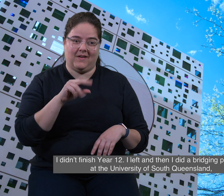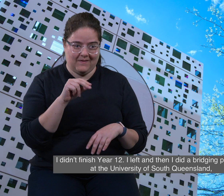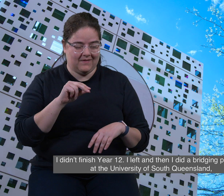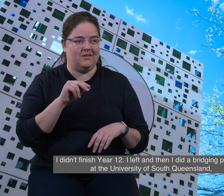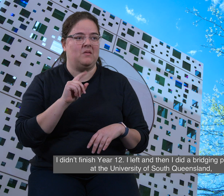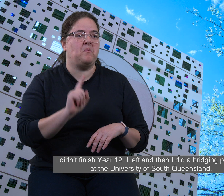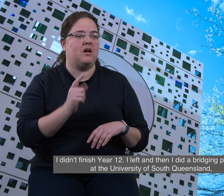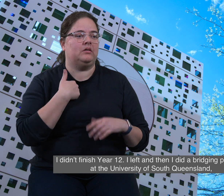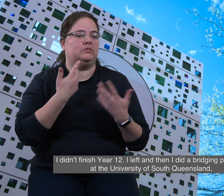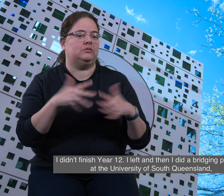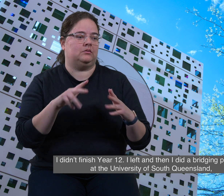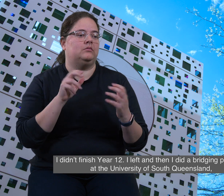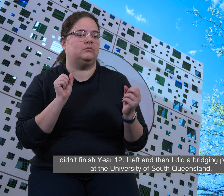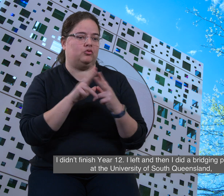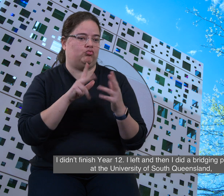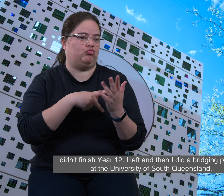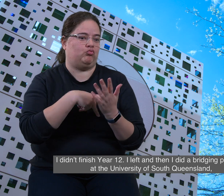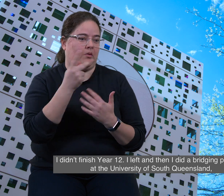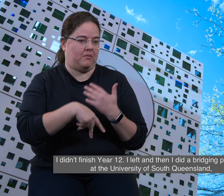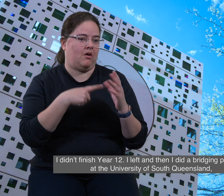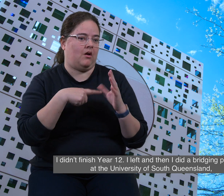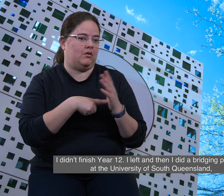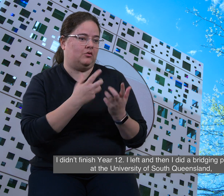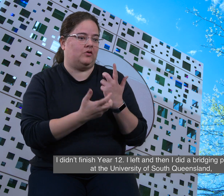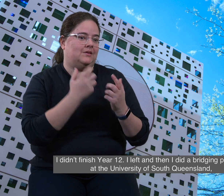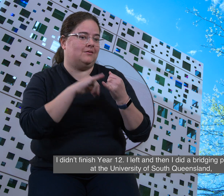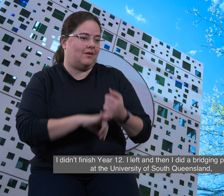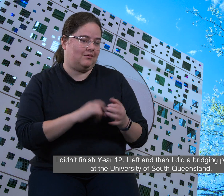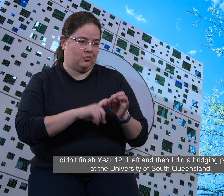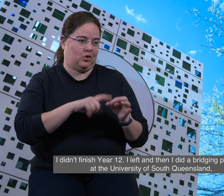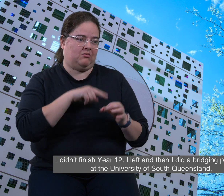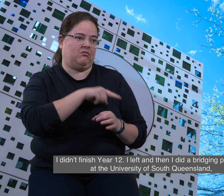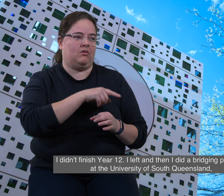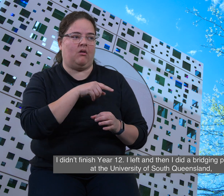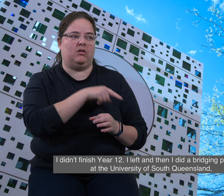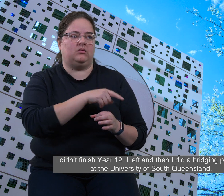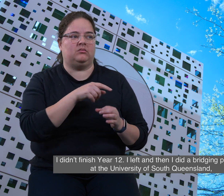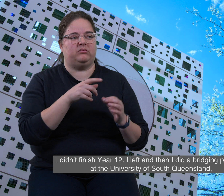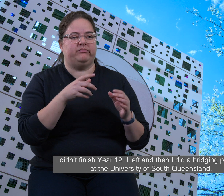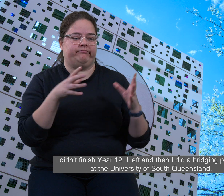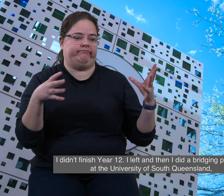I didn't finish Year 12. I left and then I did a bridging program at the University of South Queensland.